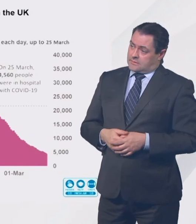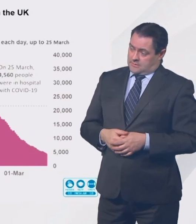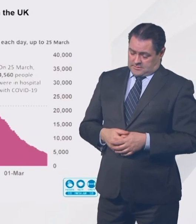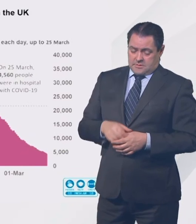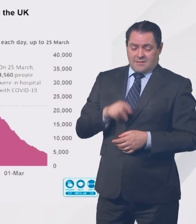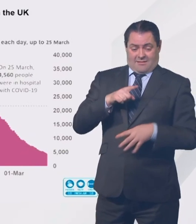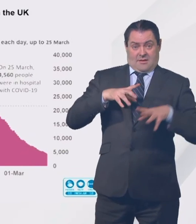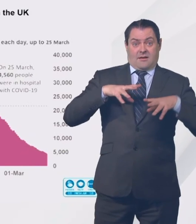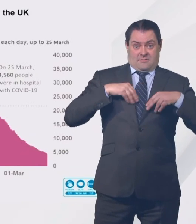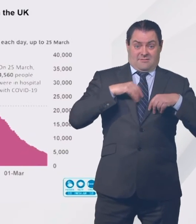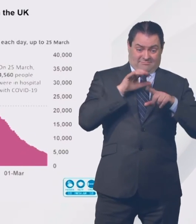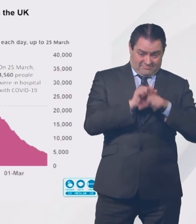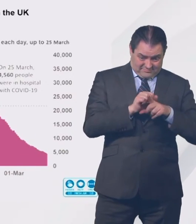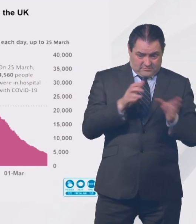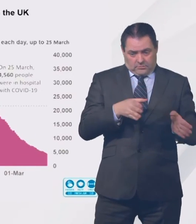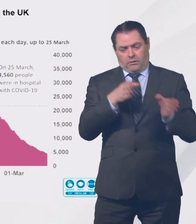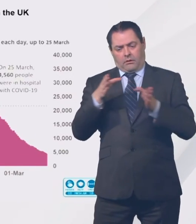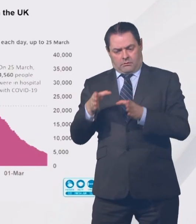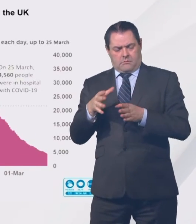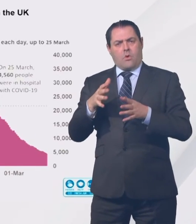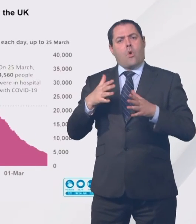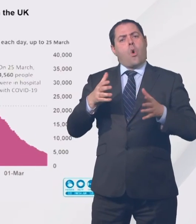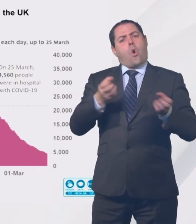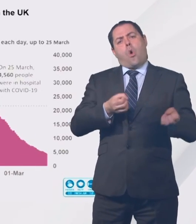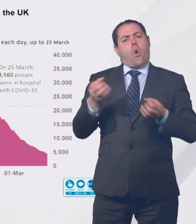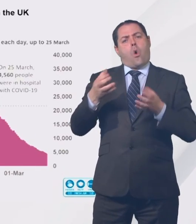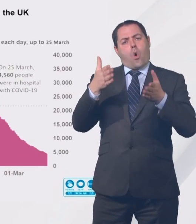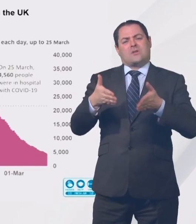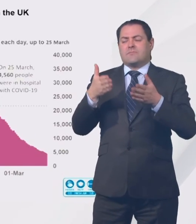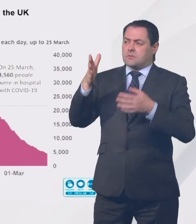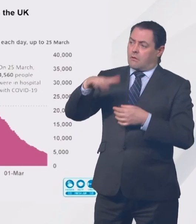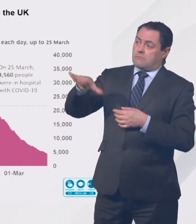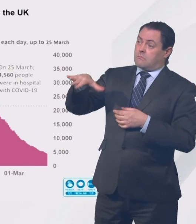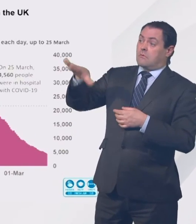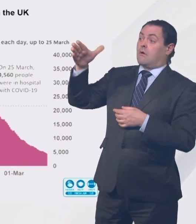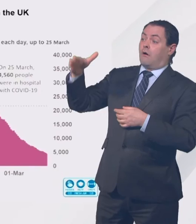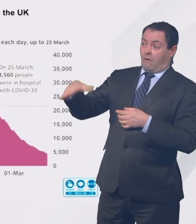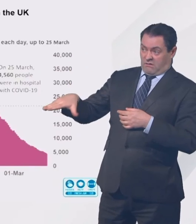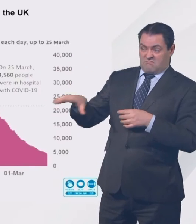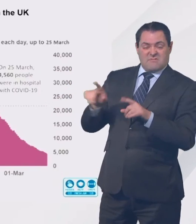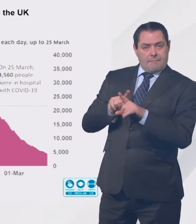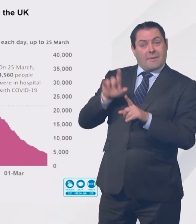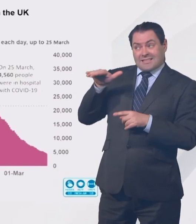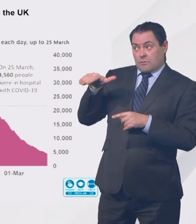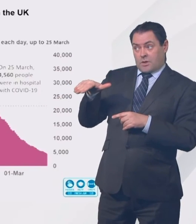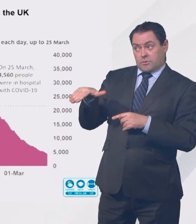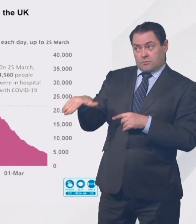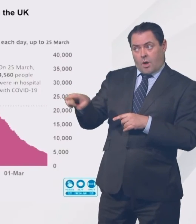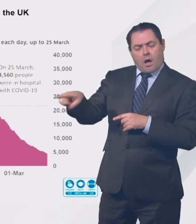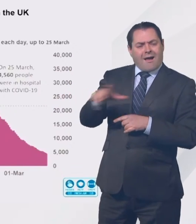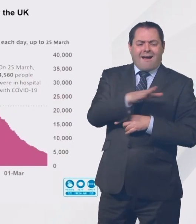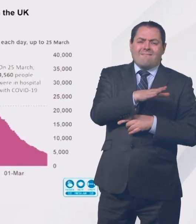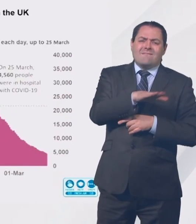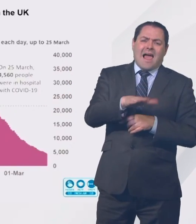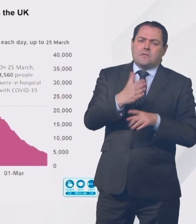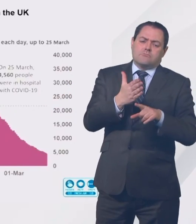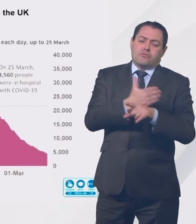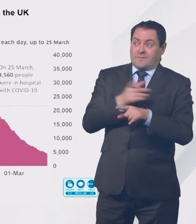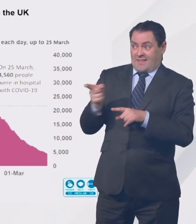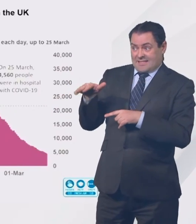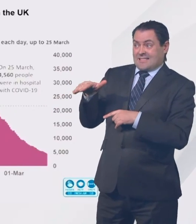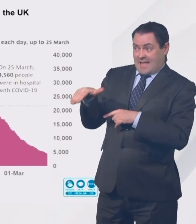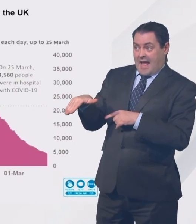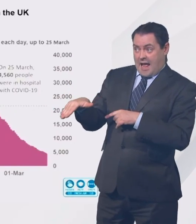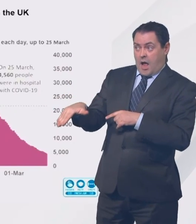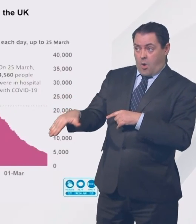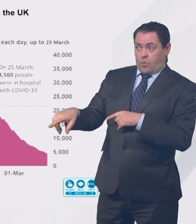Fortunately, the number of people in hospital with COVID in the UK is continuing to fall, and as you can see, this is now